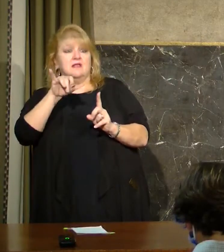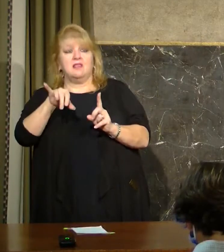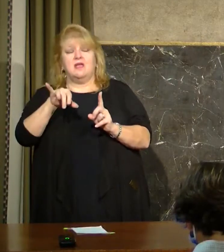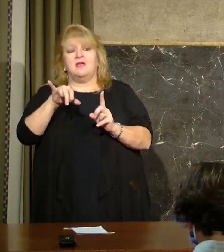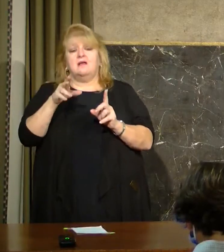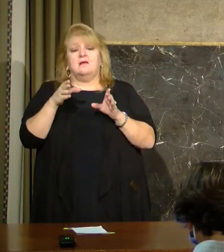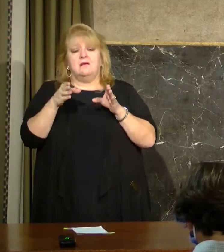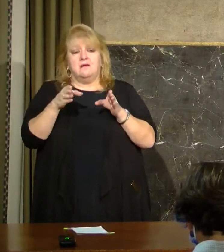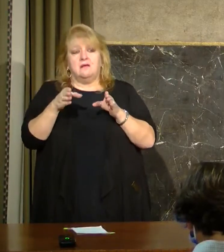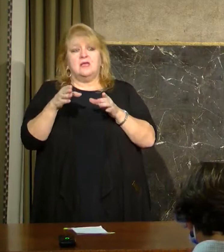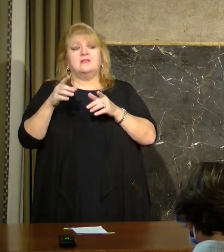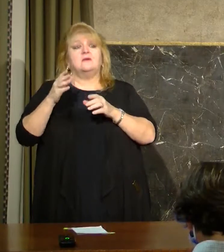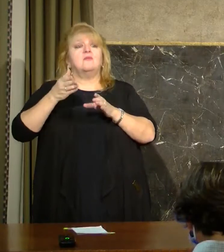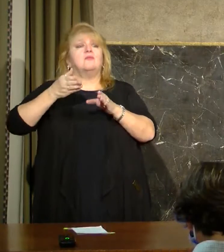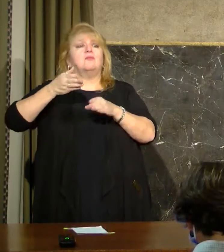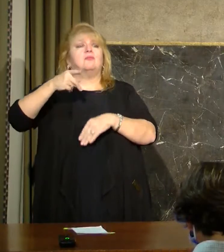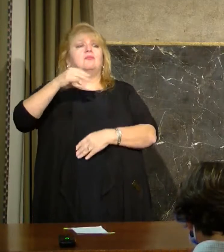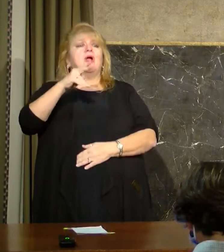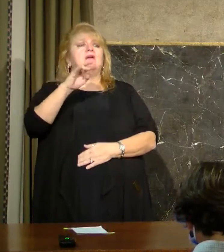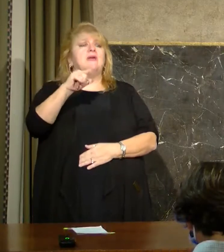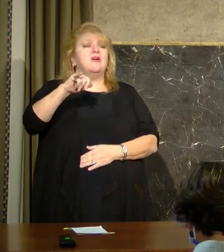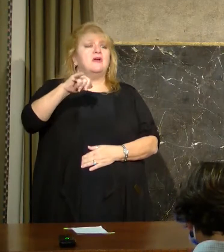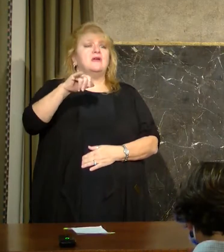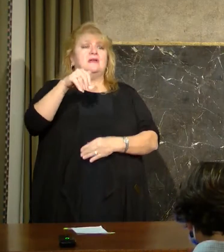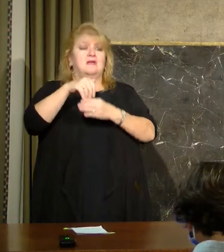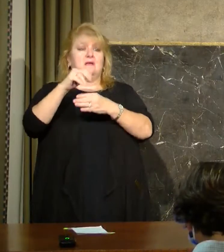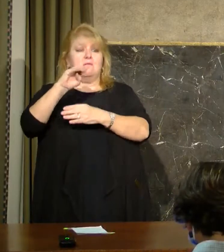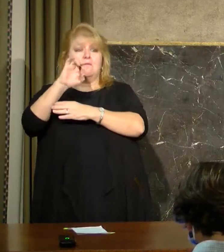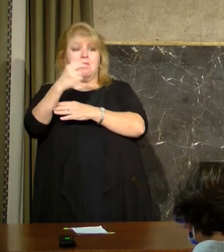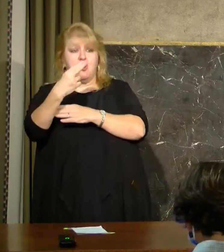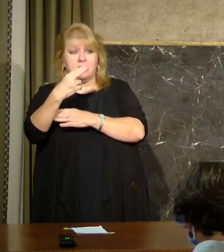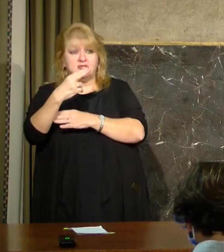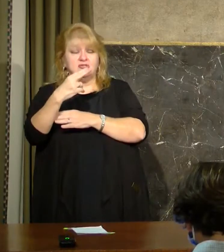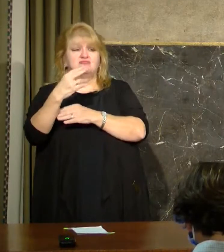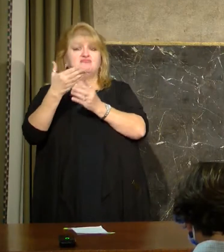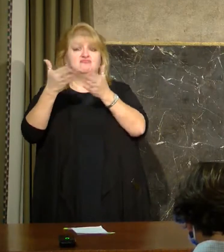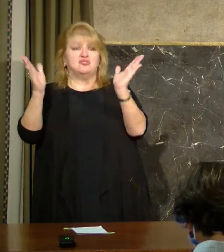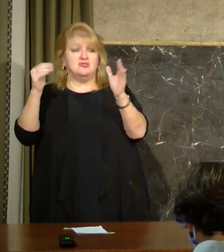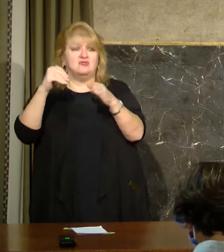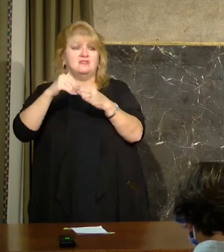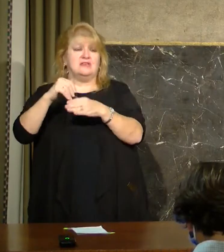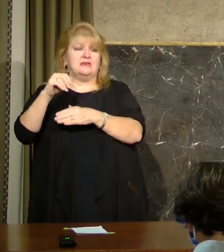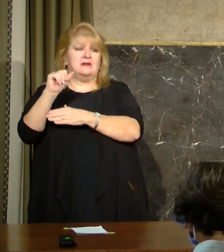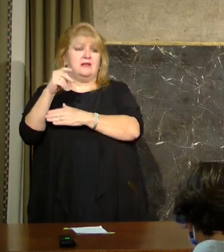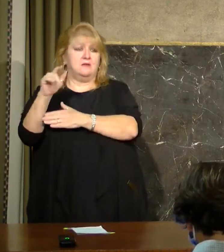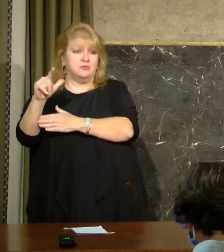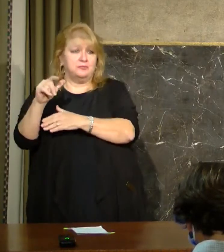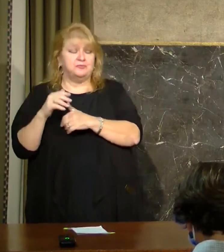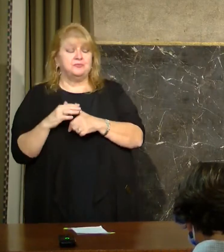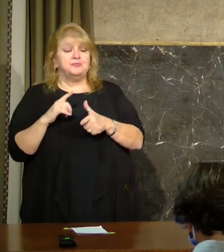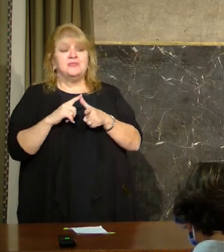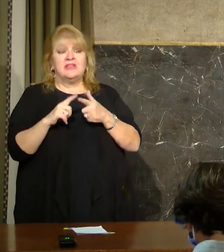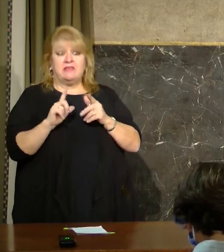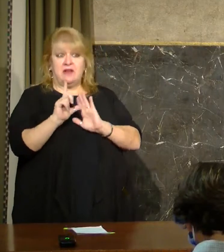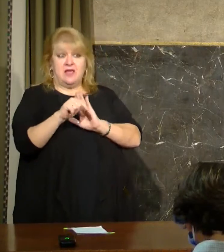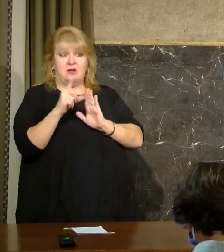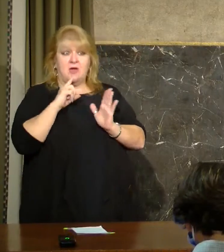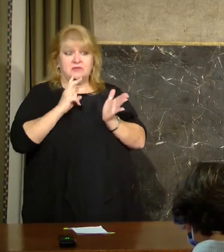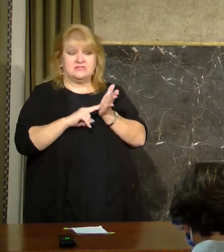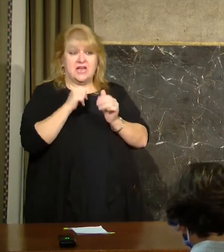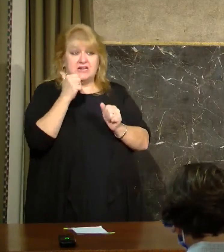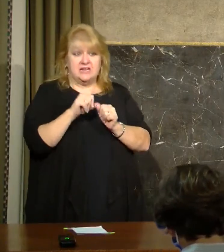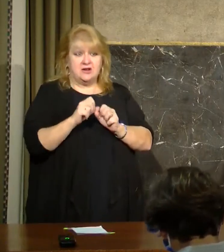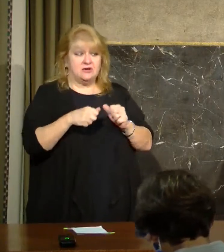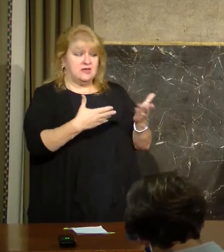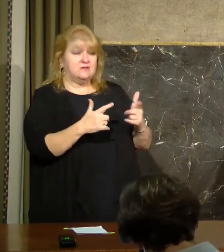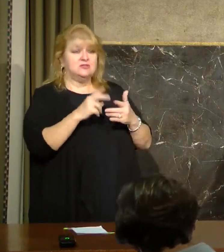in March and the general election will be in April. Later today I will sign a letter that we will send to the Secretary of State given my